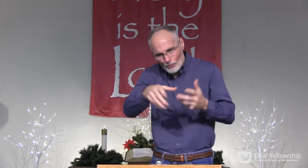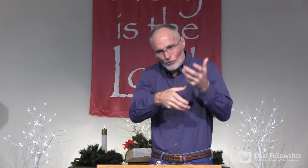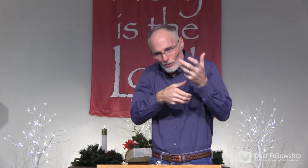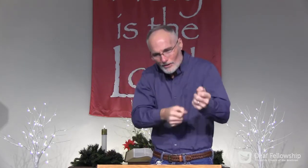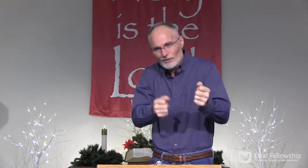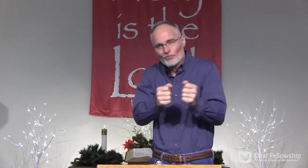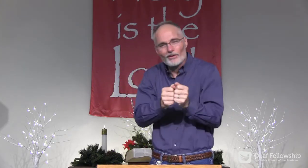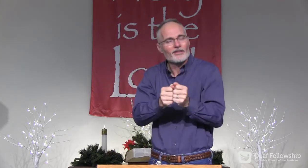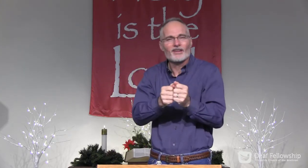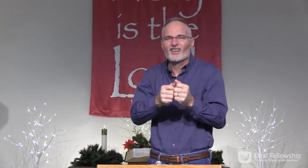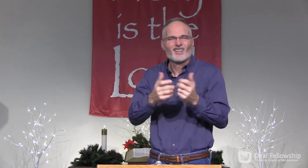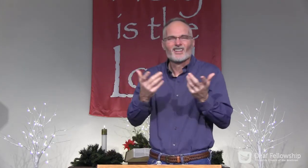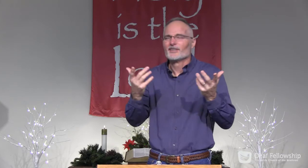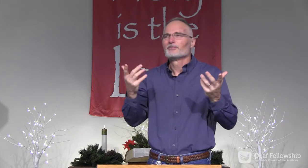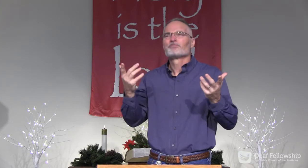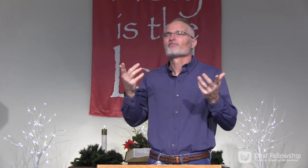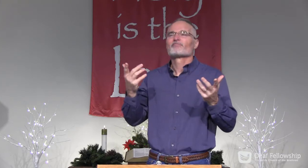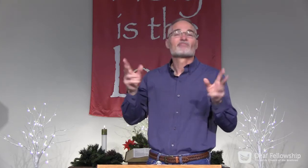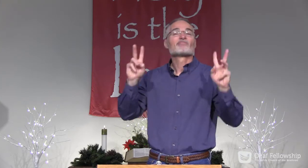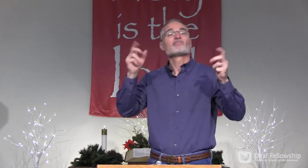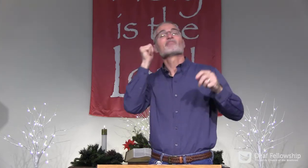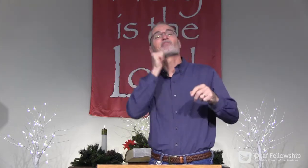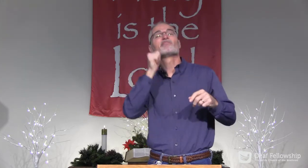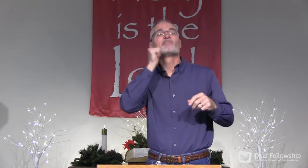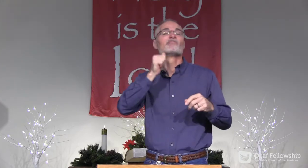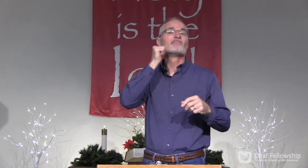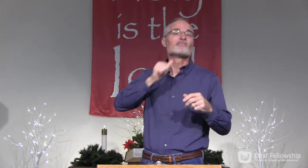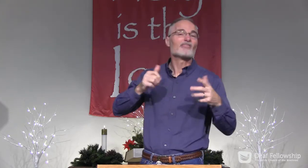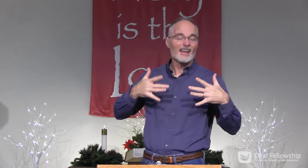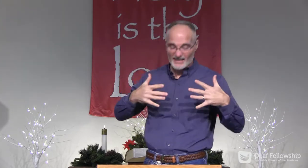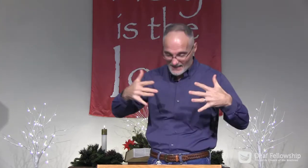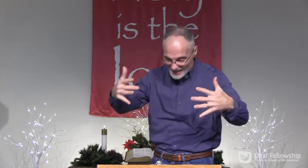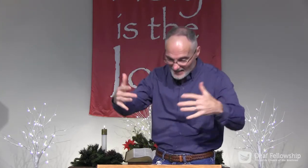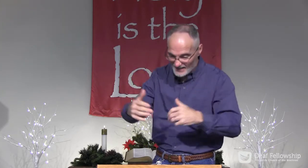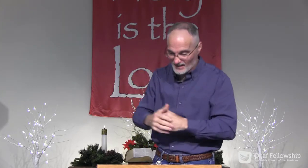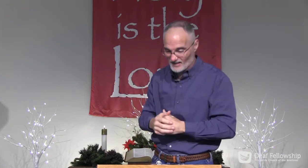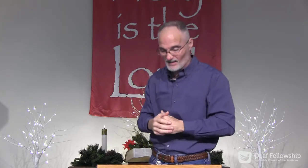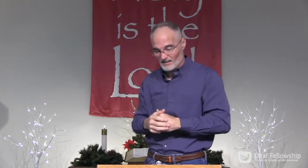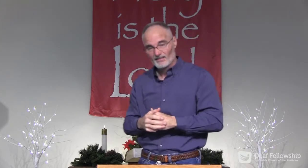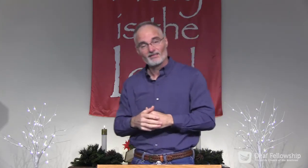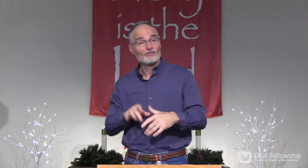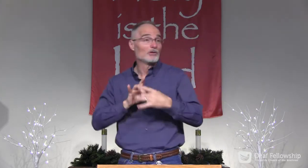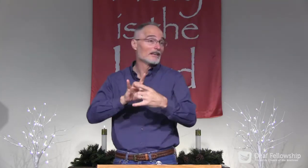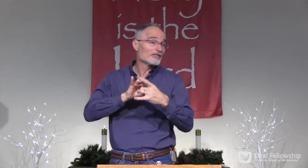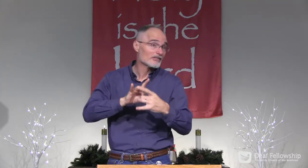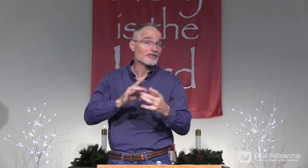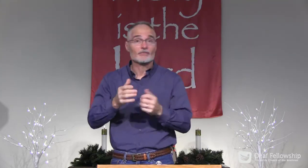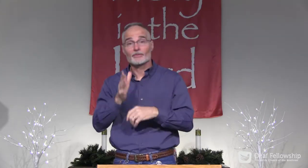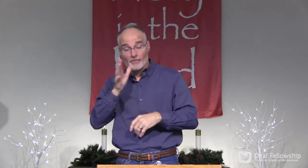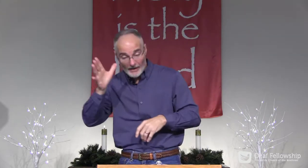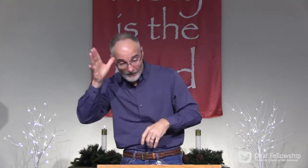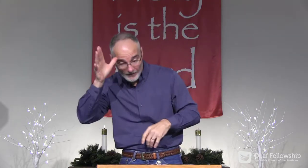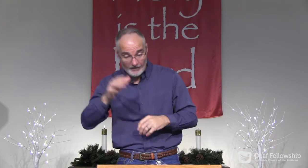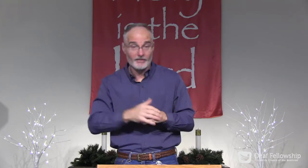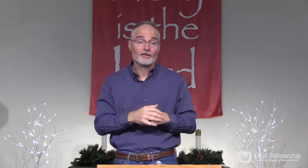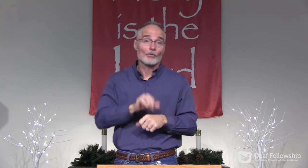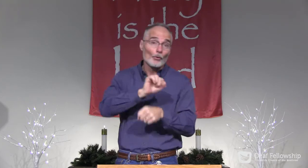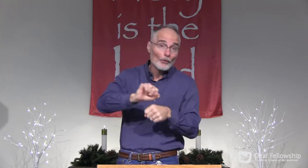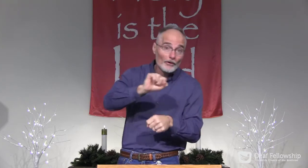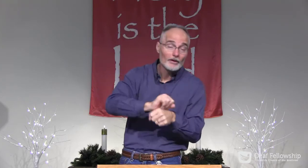add too, He wants you to trust Him with just your everyday anxieties. Maybe